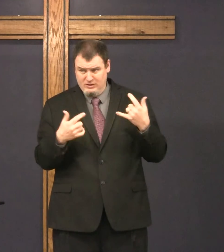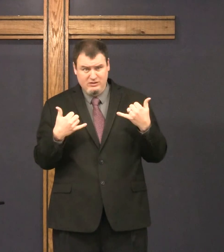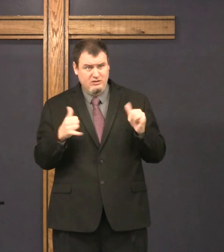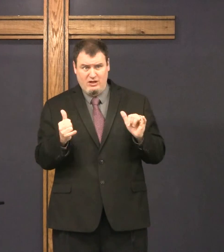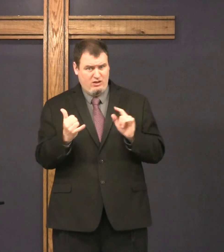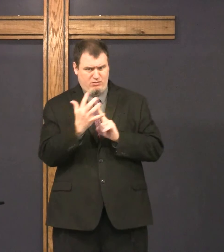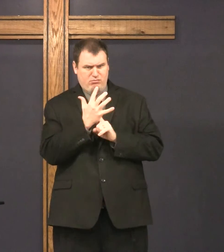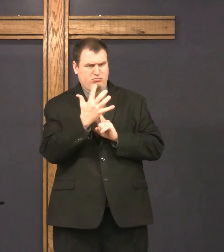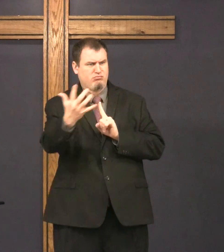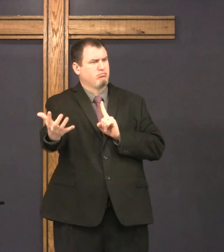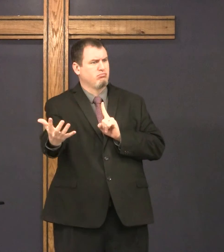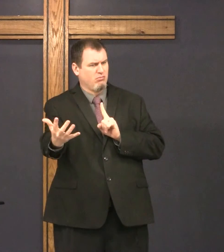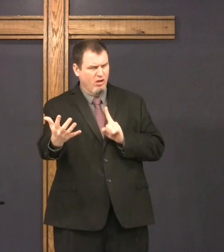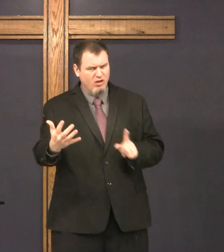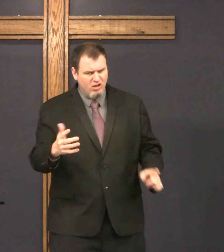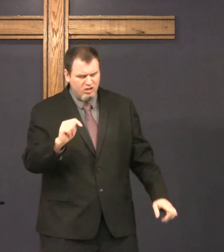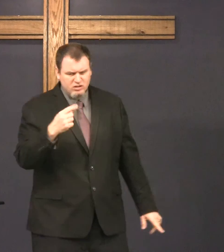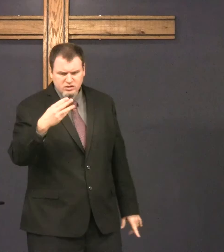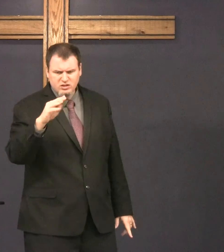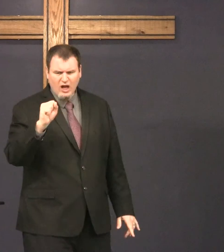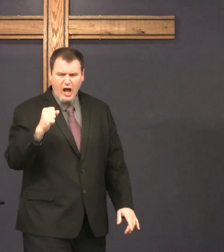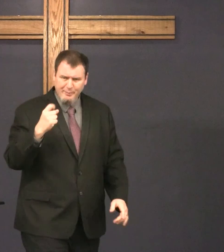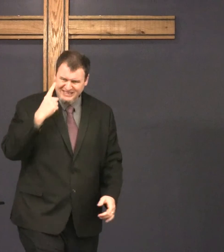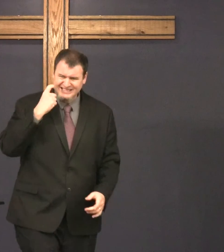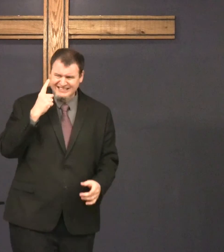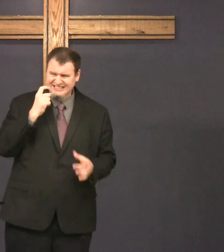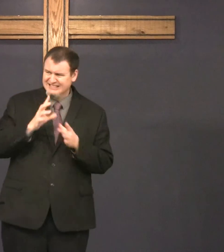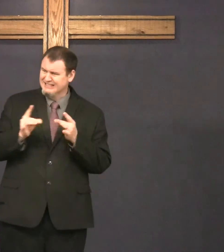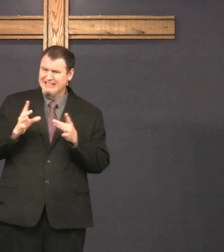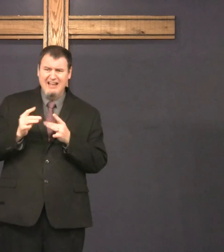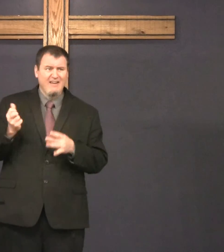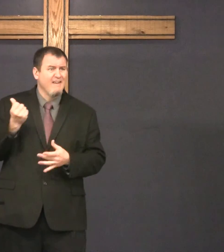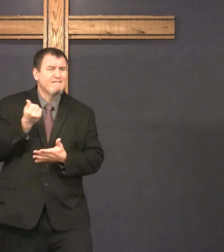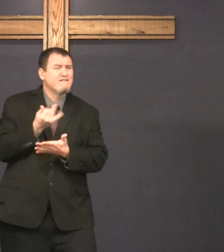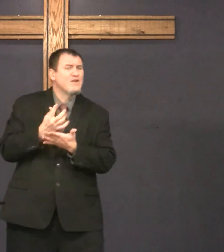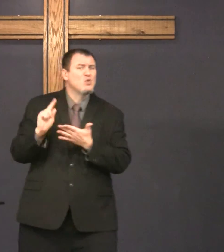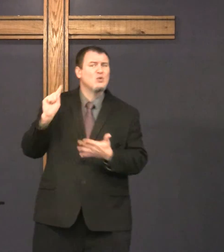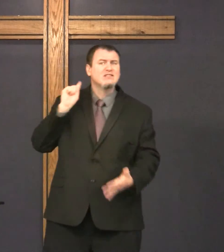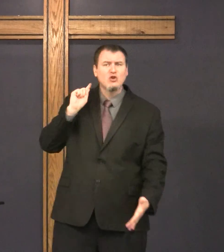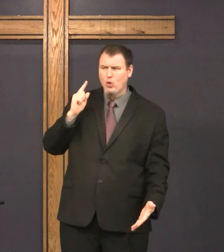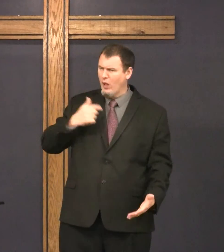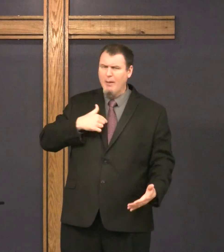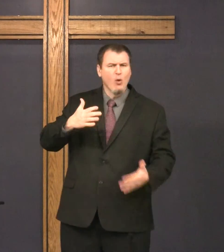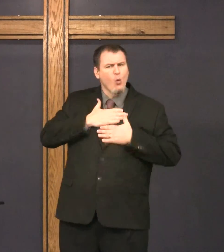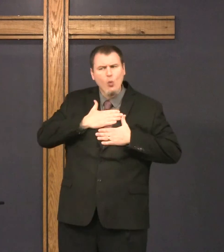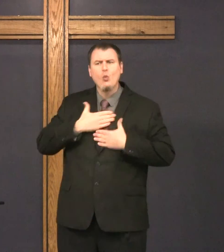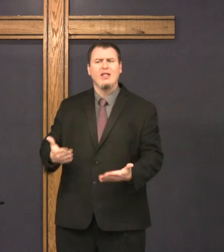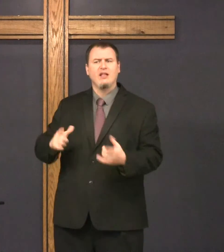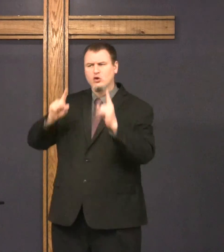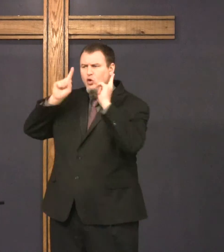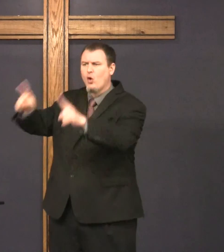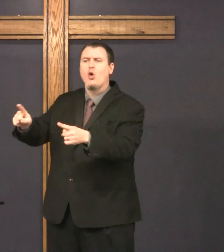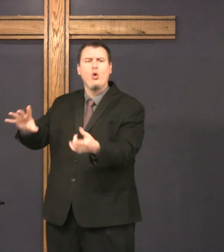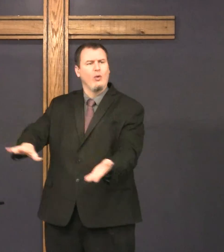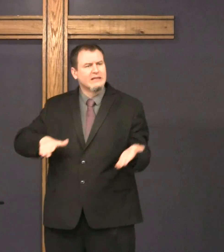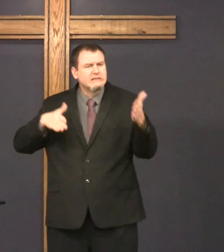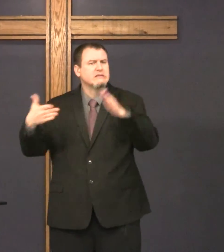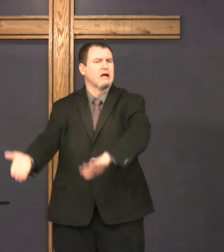They were scared, but at that all time, they hadn't abandoned him. Yeah. So he was willing to go